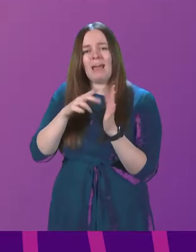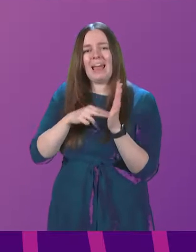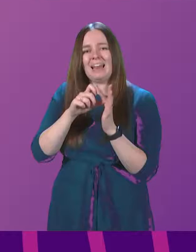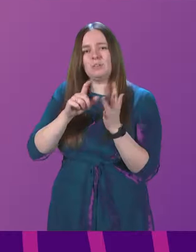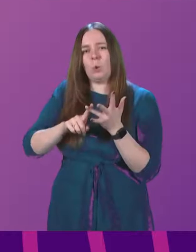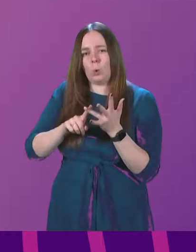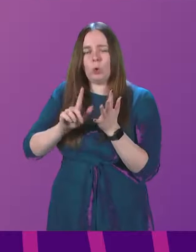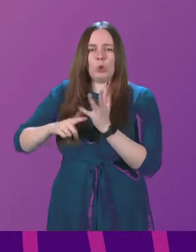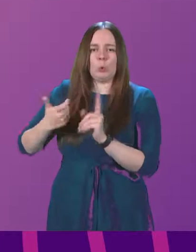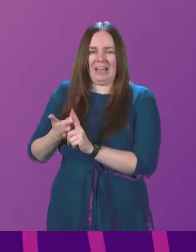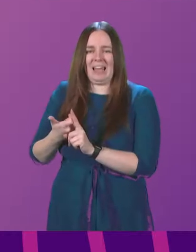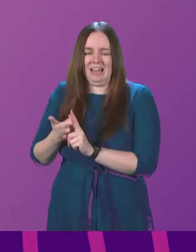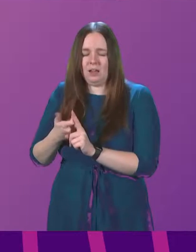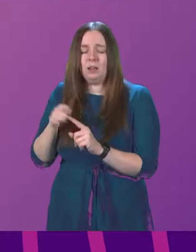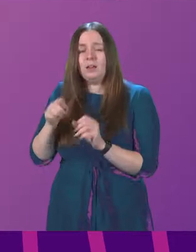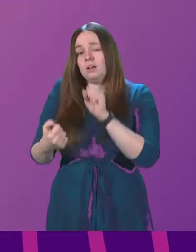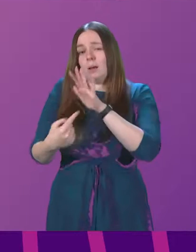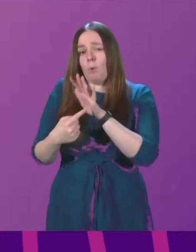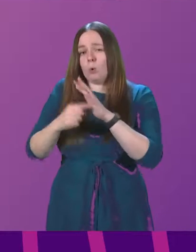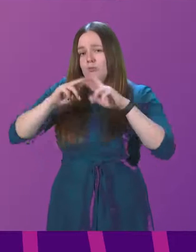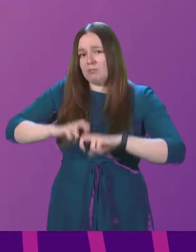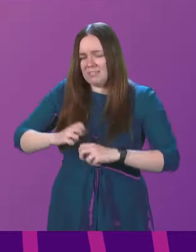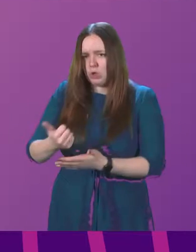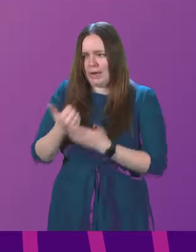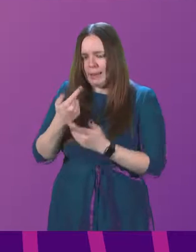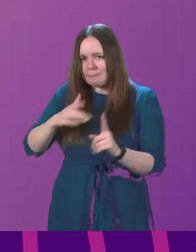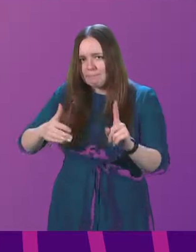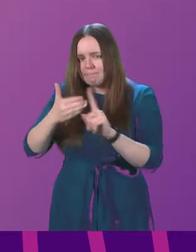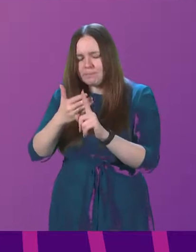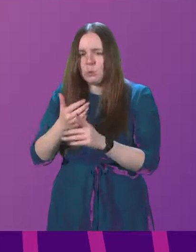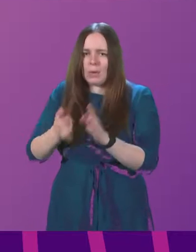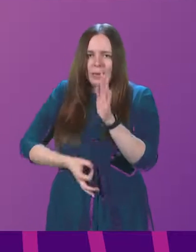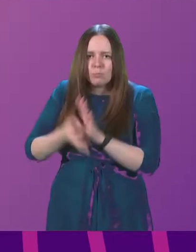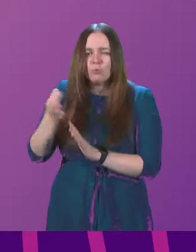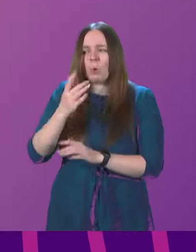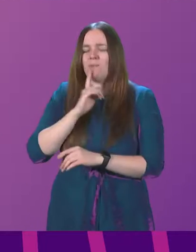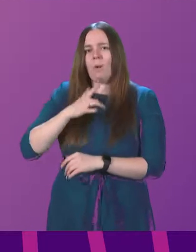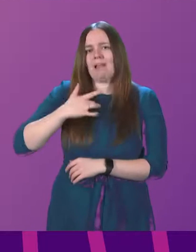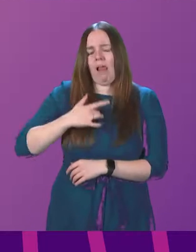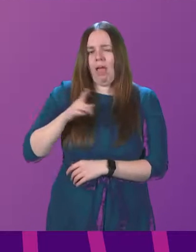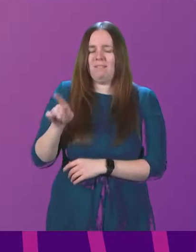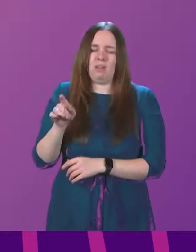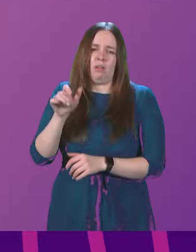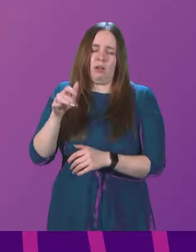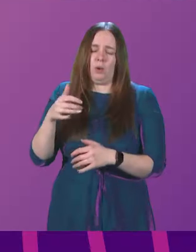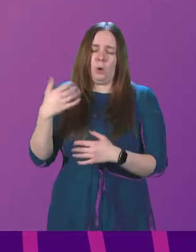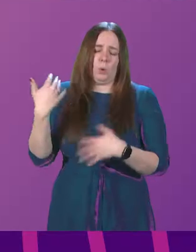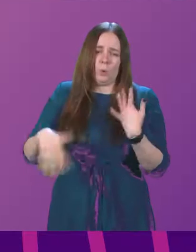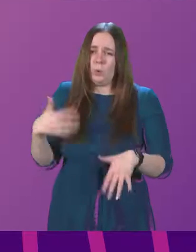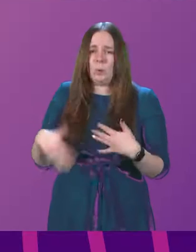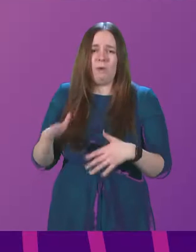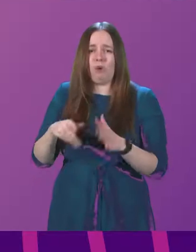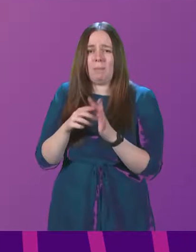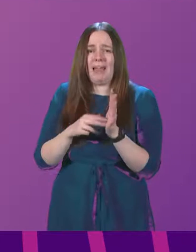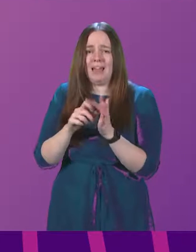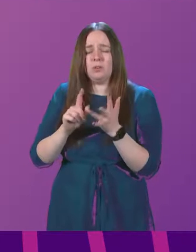UK. This important research will help us in our goal to make a meaningful difference to women whose lives are blighted by endometriosis. And we